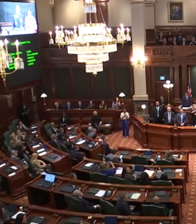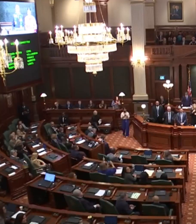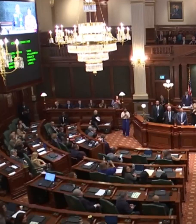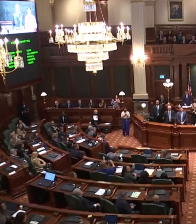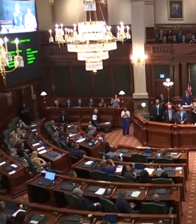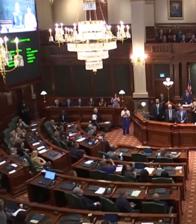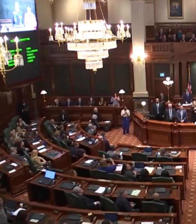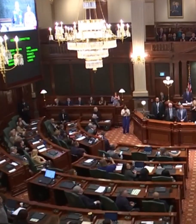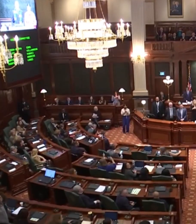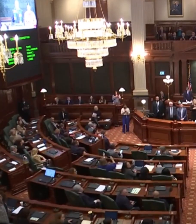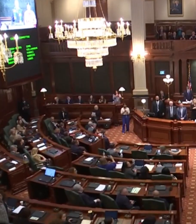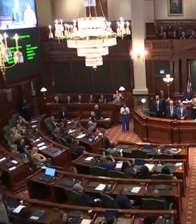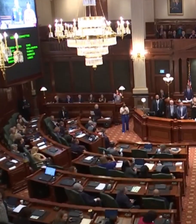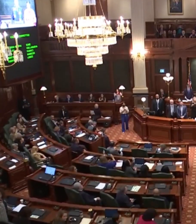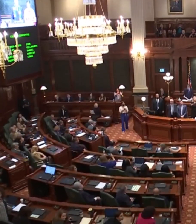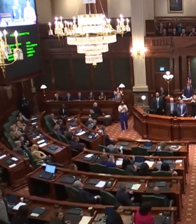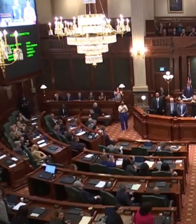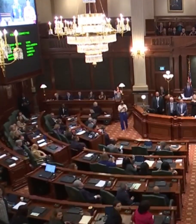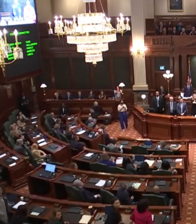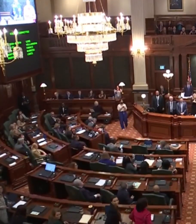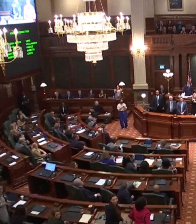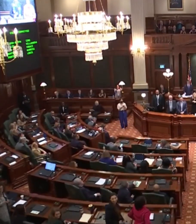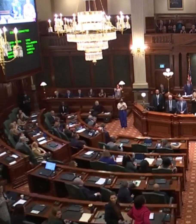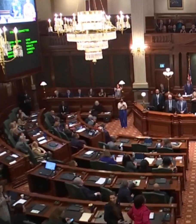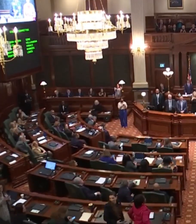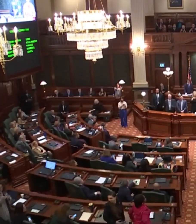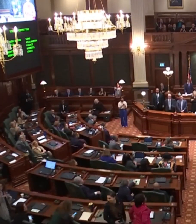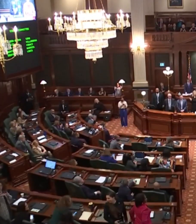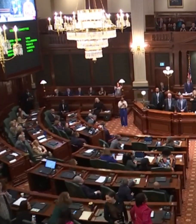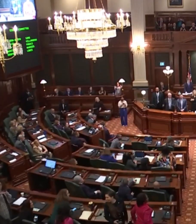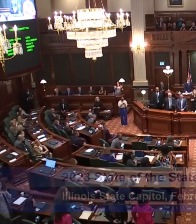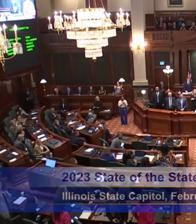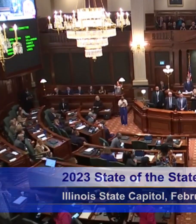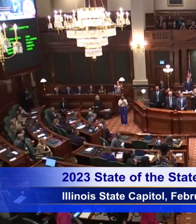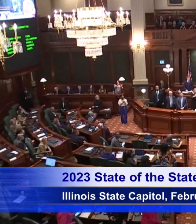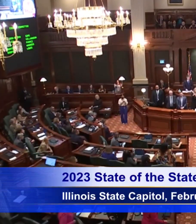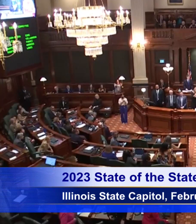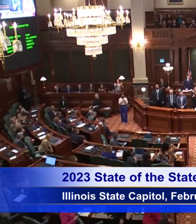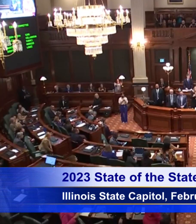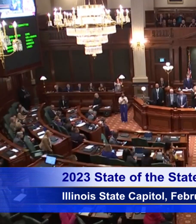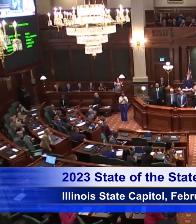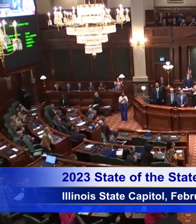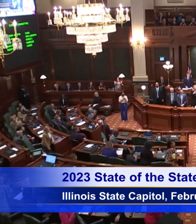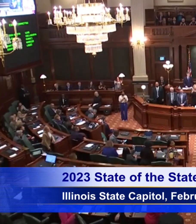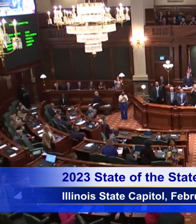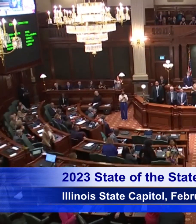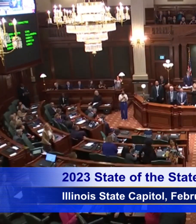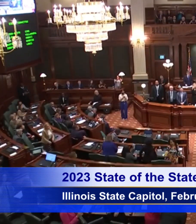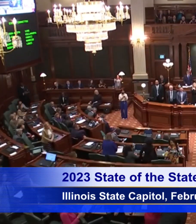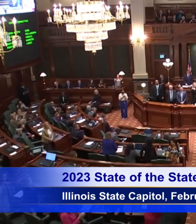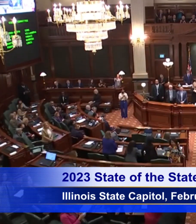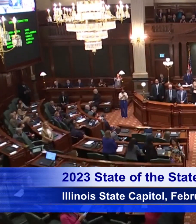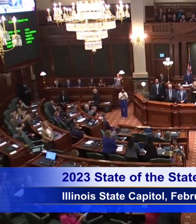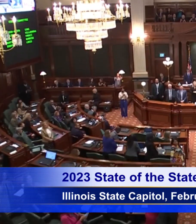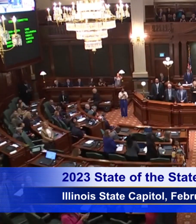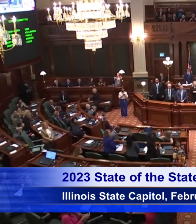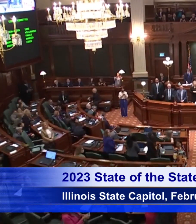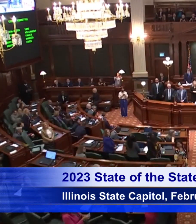Mr. Hitzker and his party wish to be admitted to this chamber. Mr. Doorkeeper, please admit the governor.